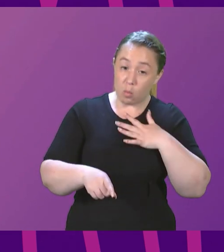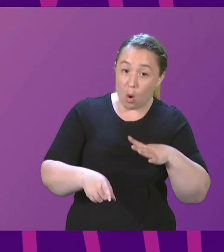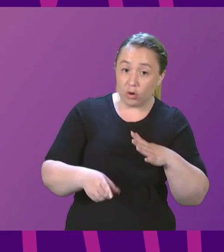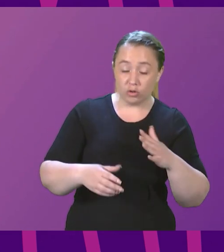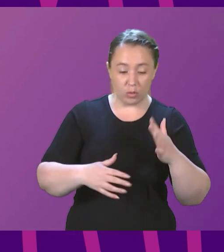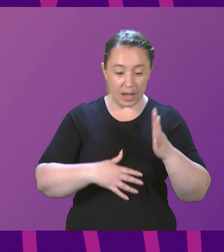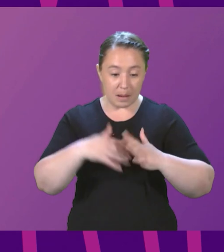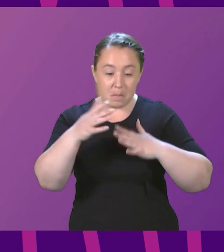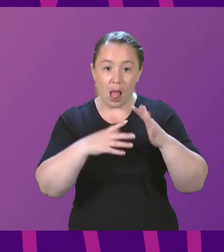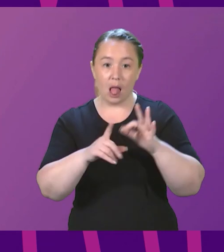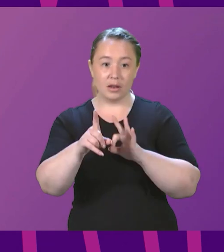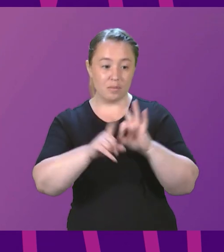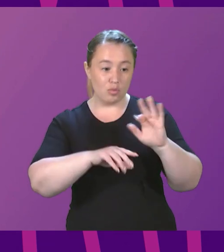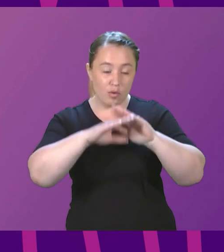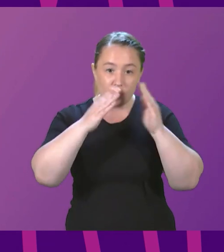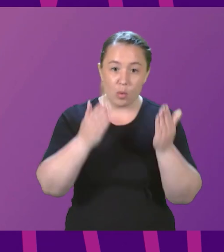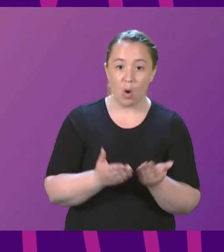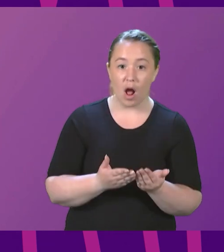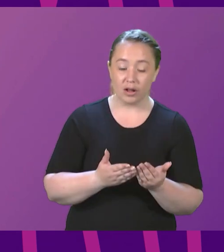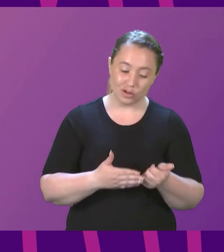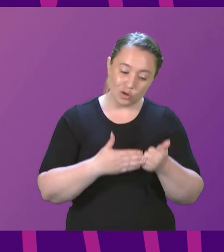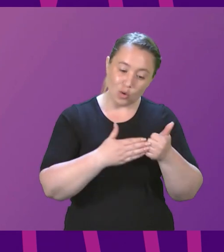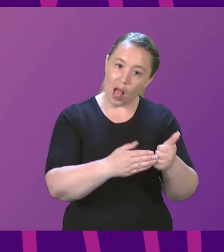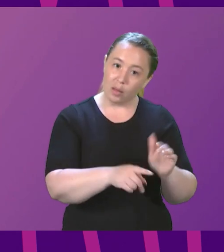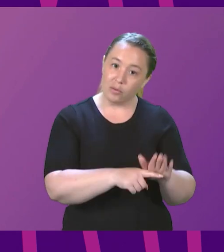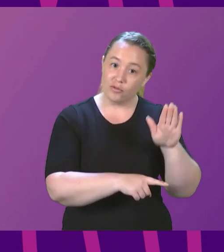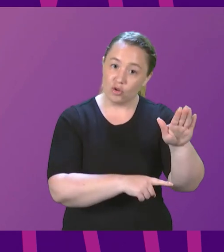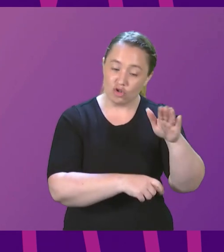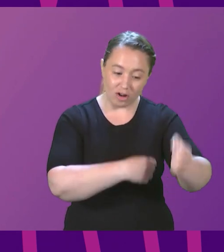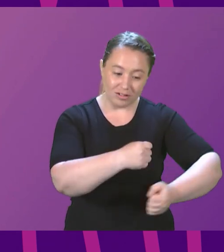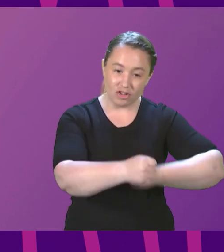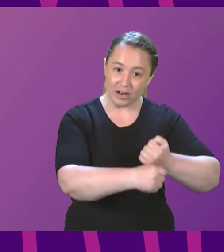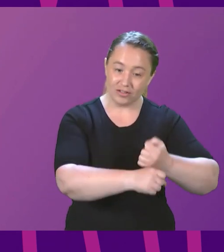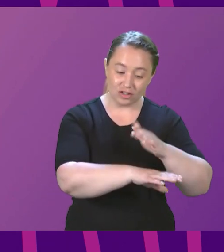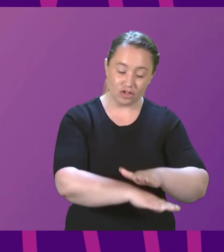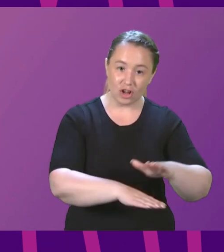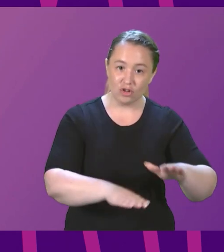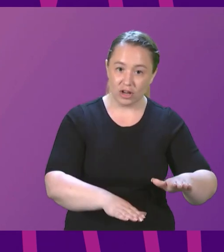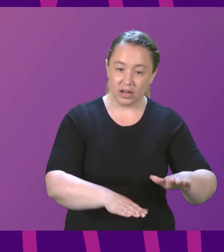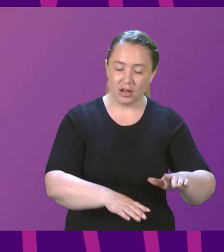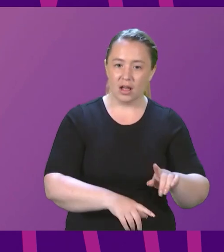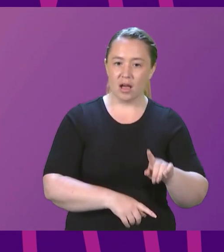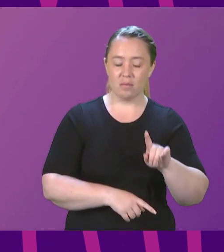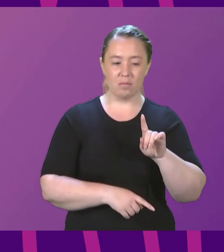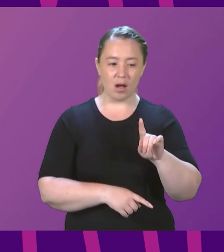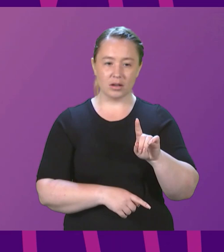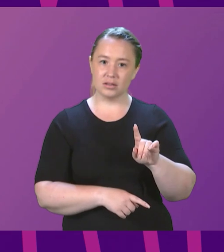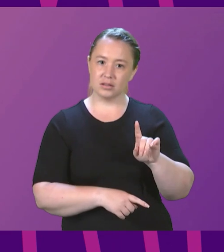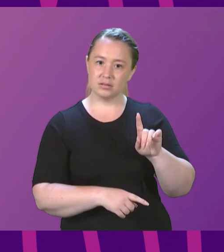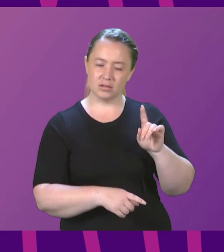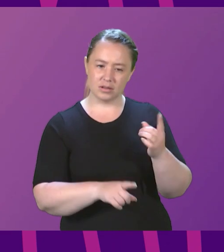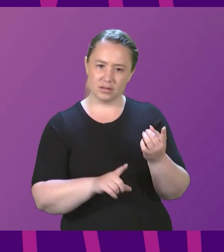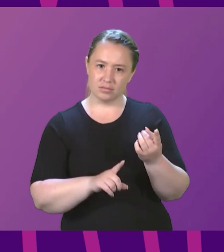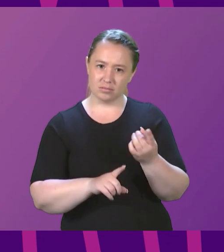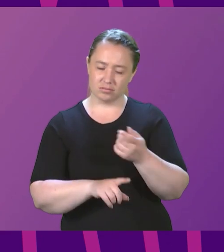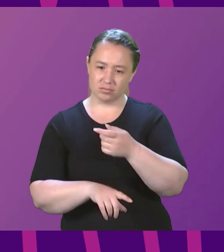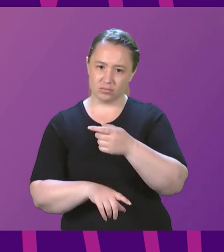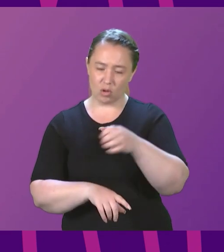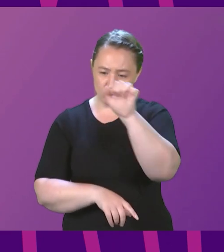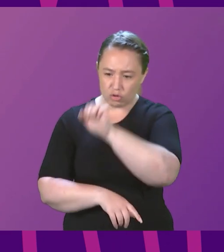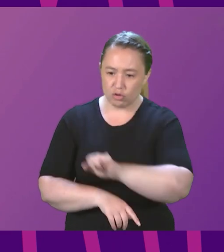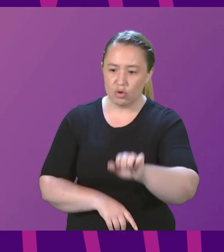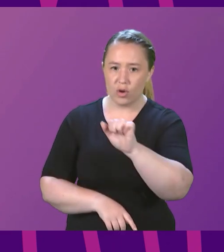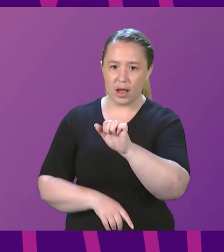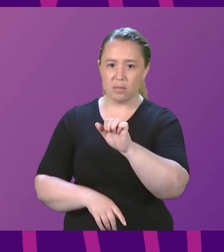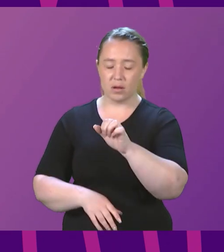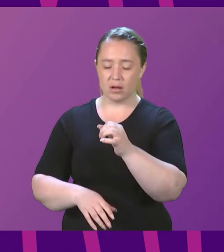and for future generations. And I don't think, I really don't believe that the response to what is happening across Europe